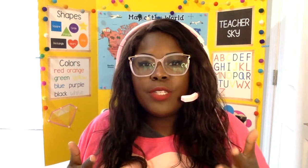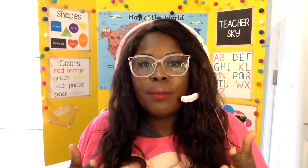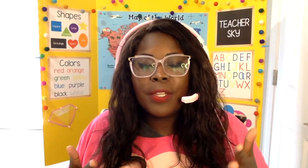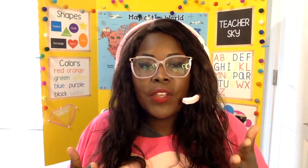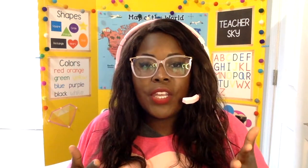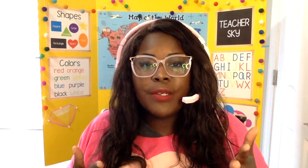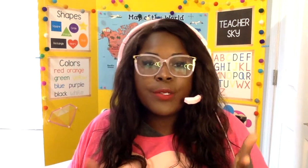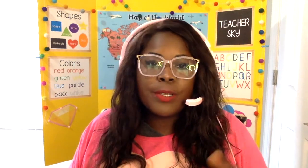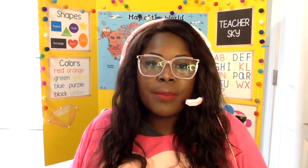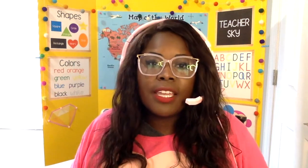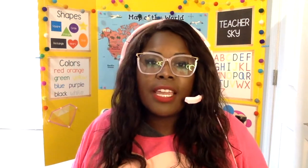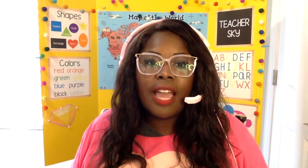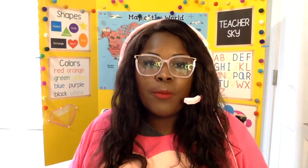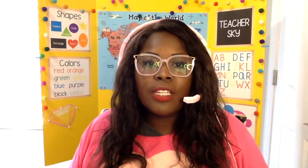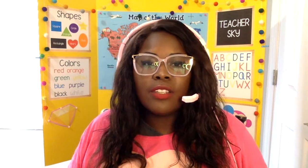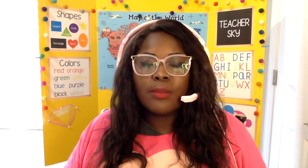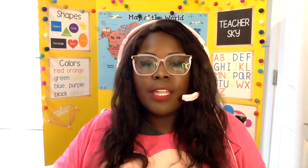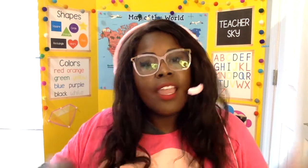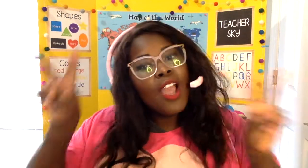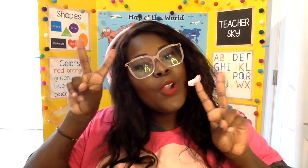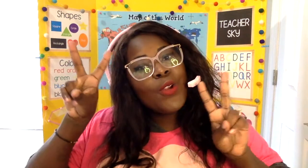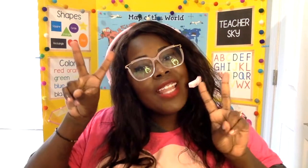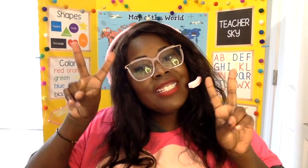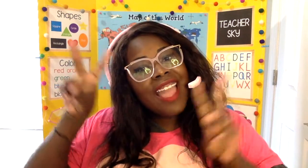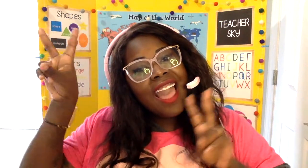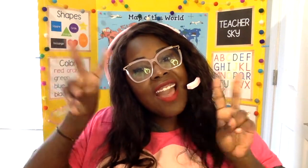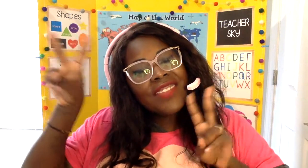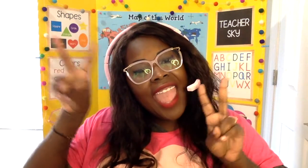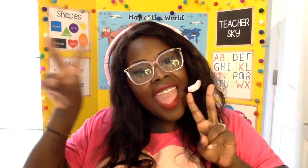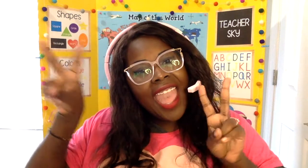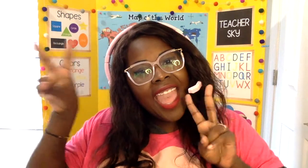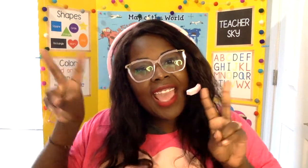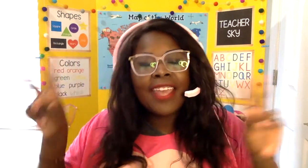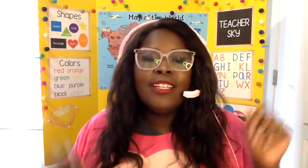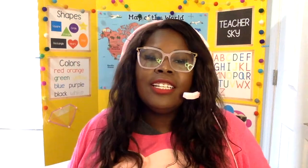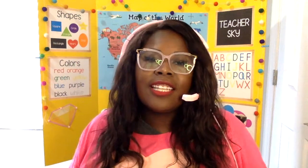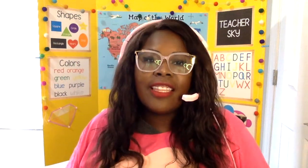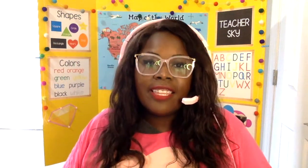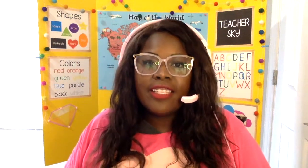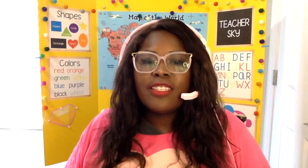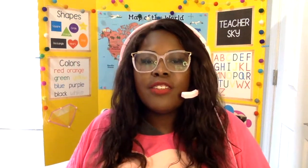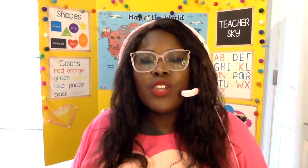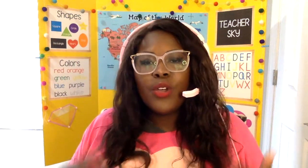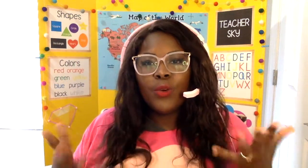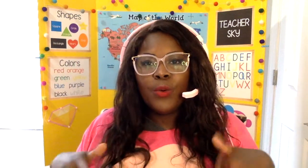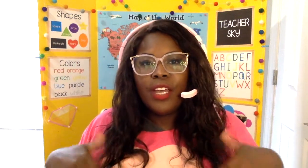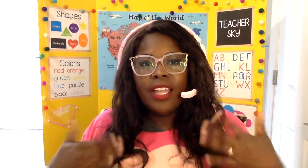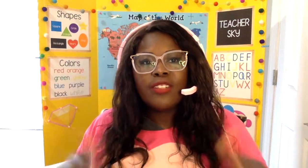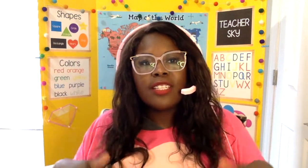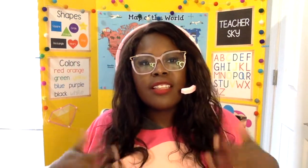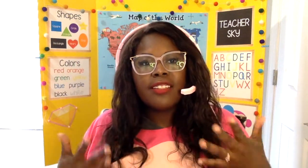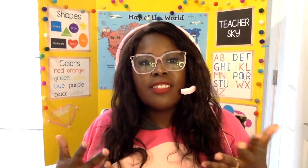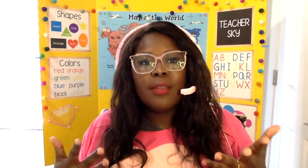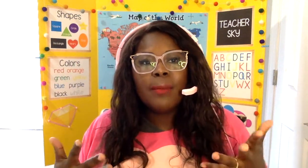something good or something I will be like great job yay like this so it just lets them